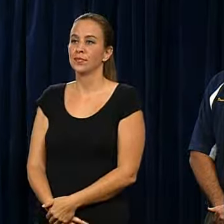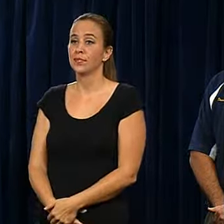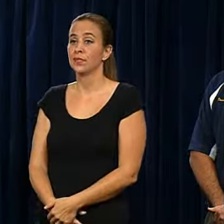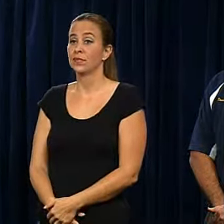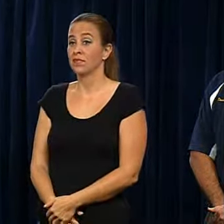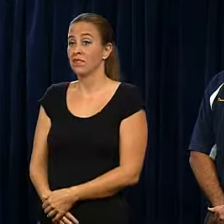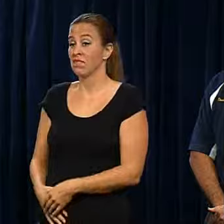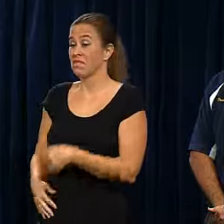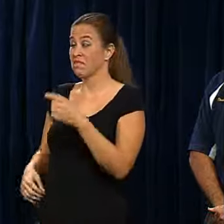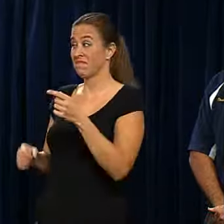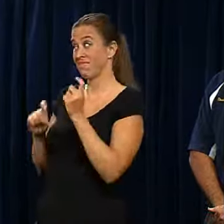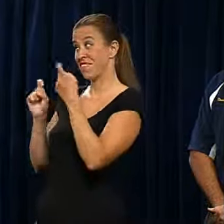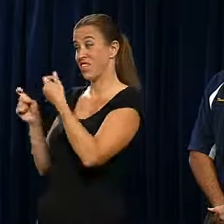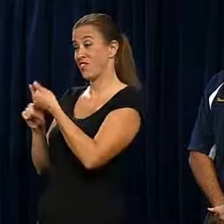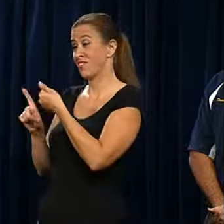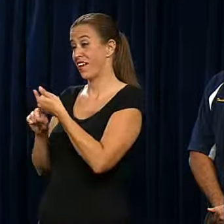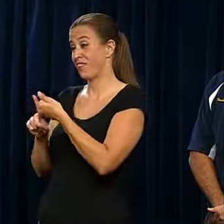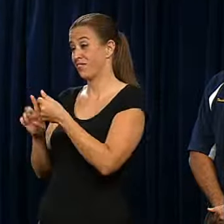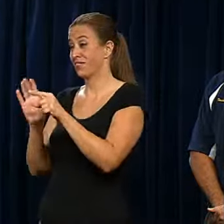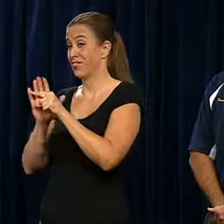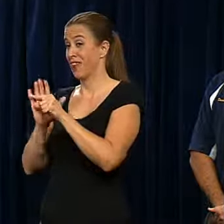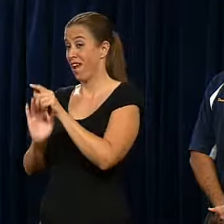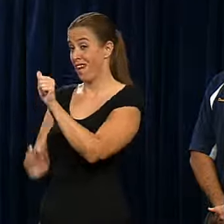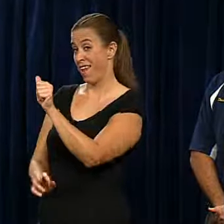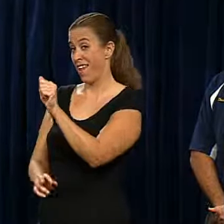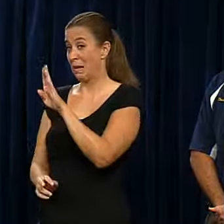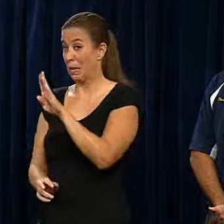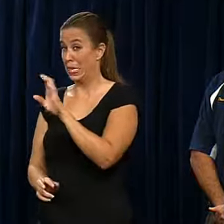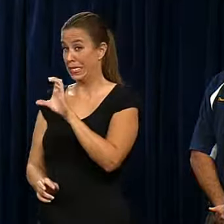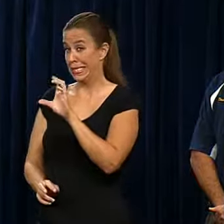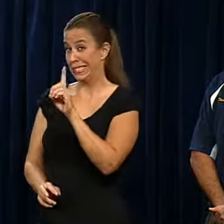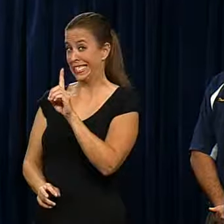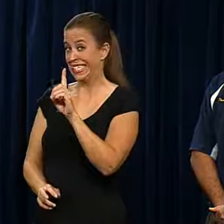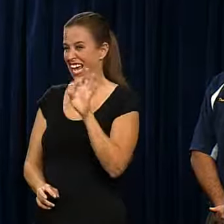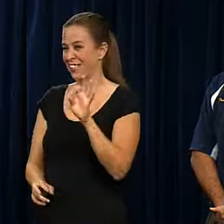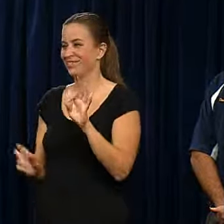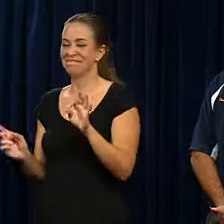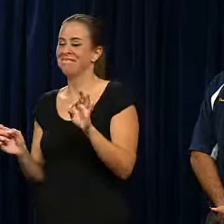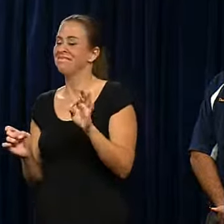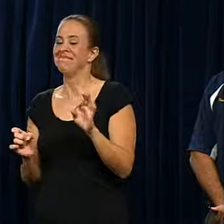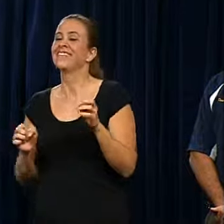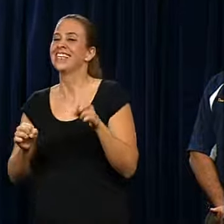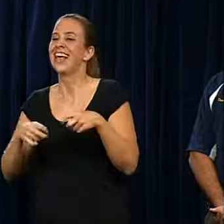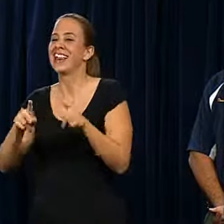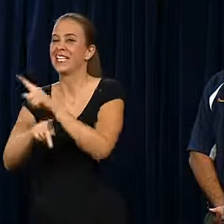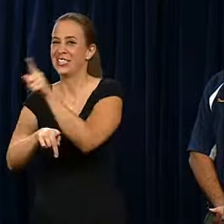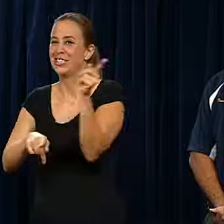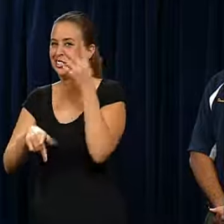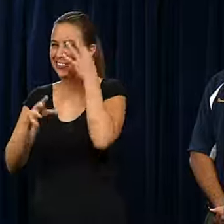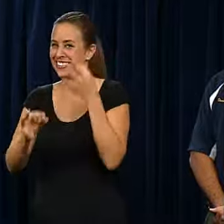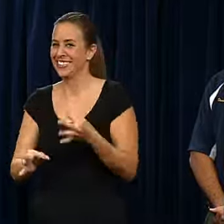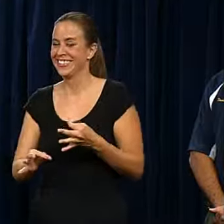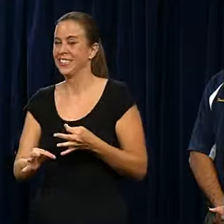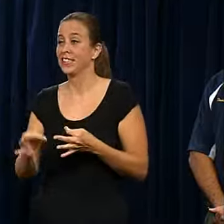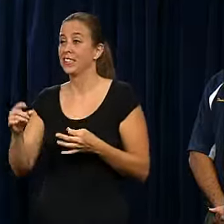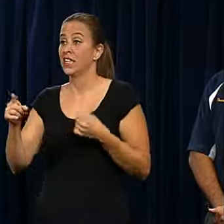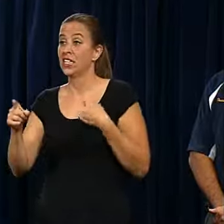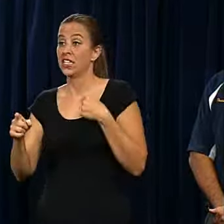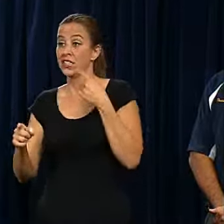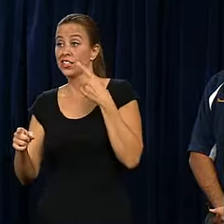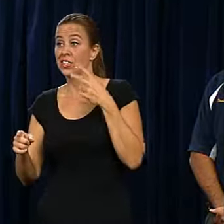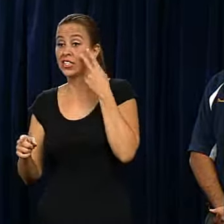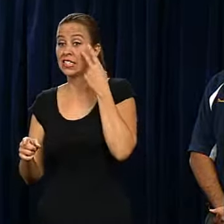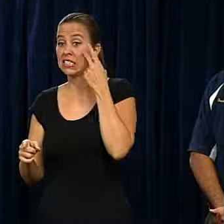Would you give yourself a grade, A, B, C, D, or F? I'll let the residents decide that. Did you find that the residents